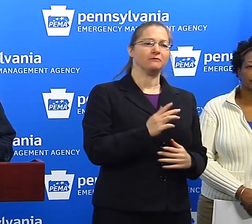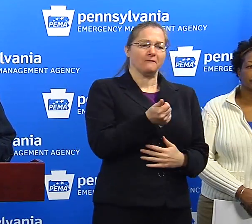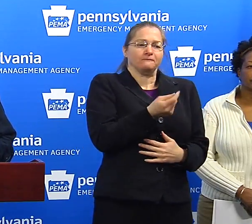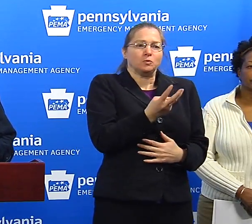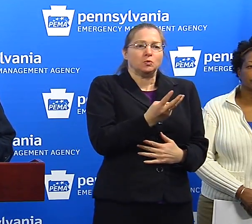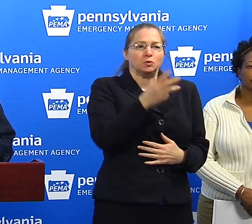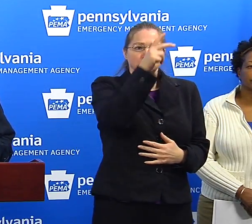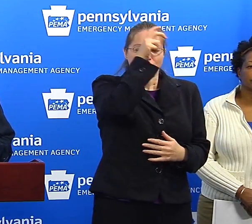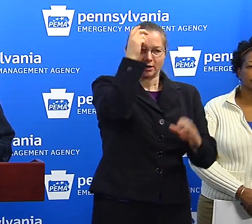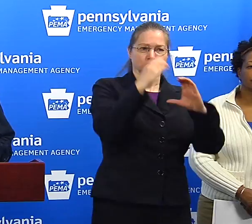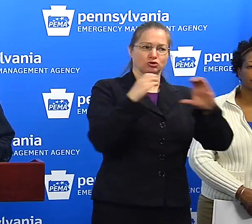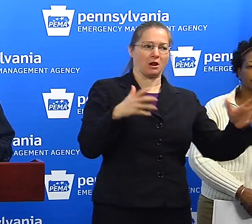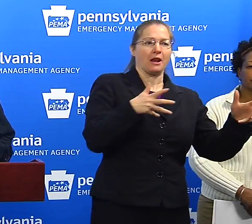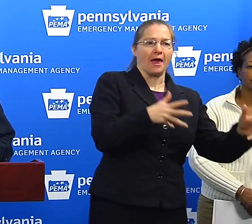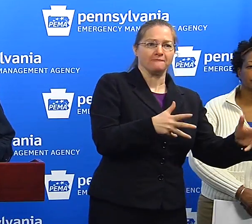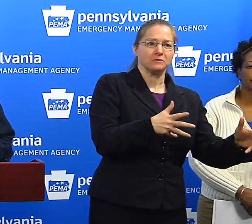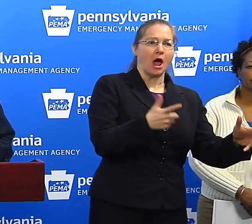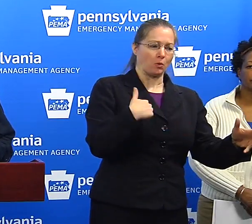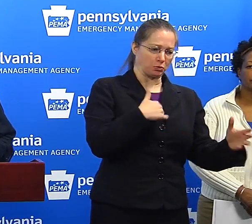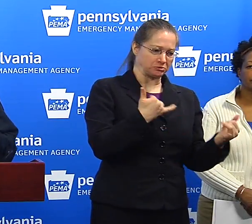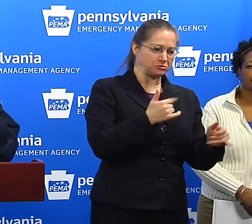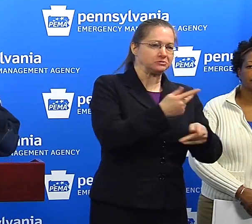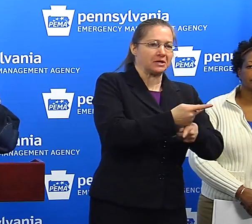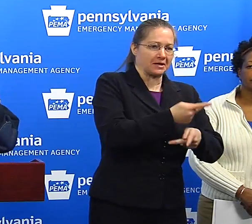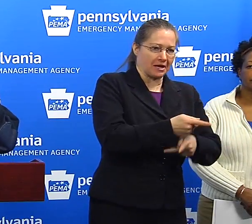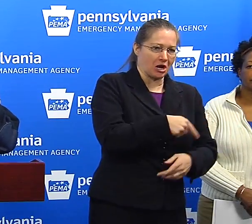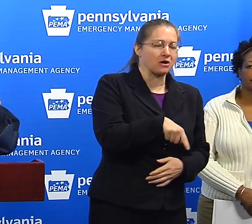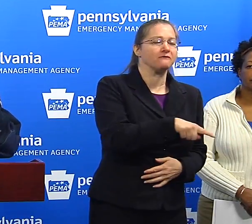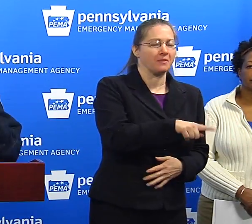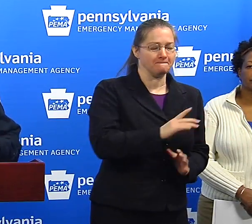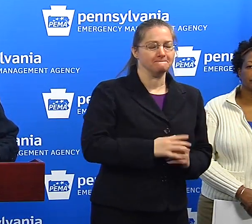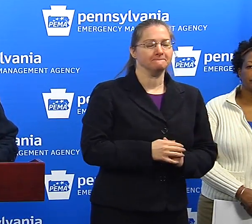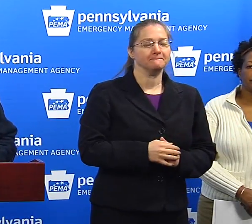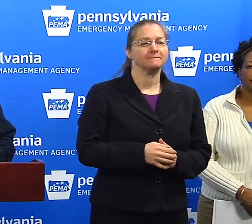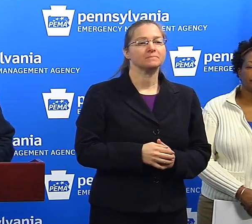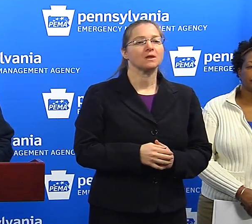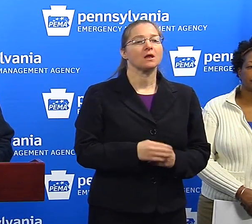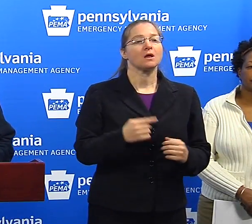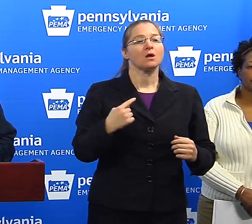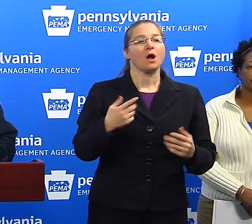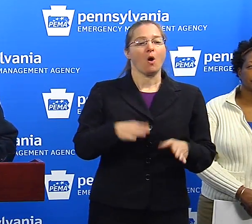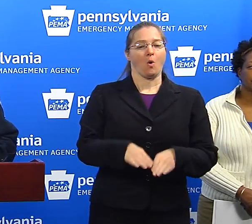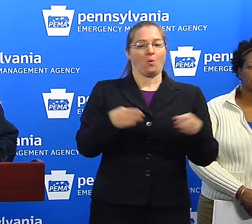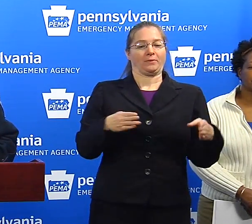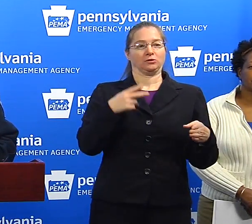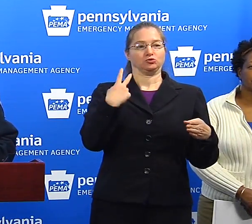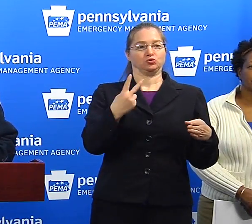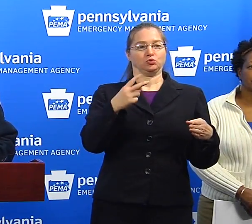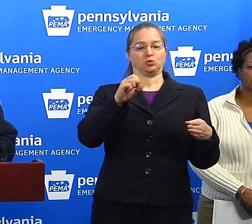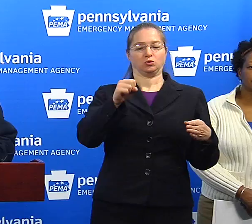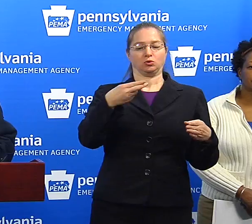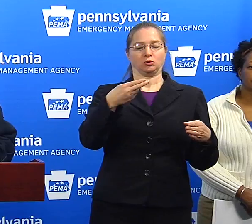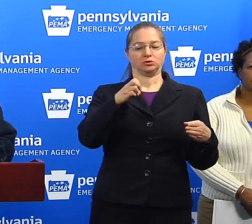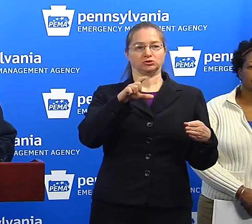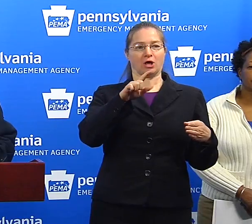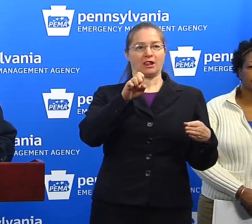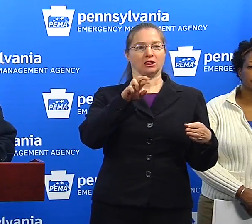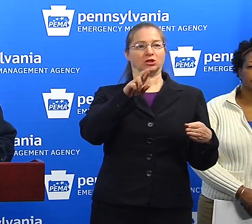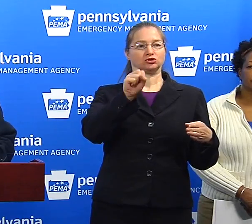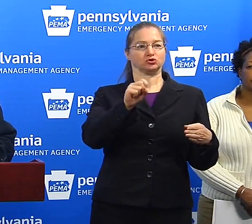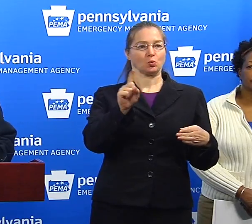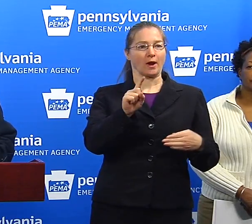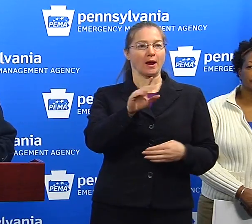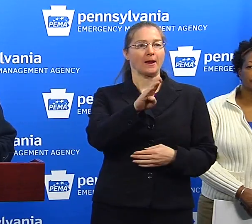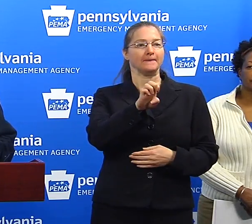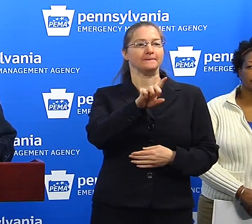left, they're being taken care of and moved out. We had two shelters open, and they were both in